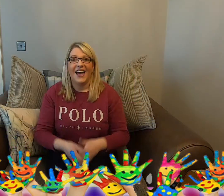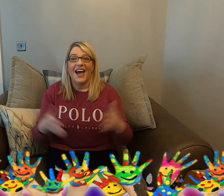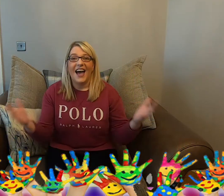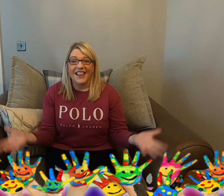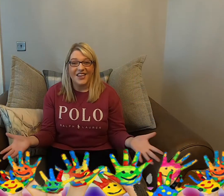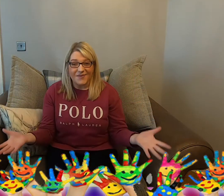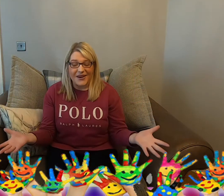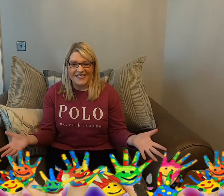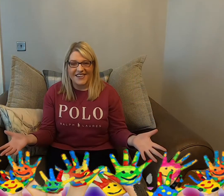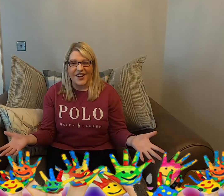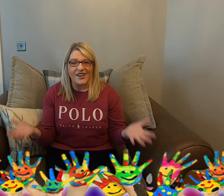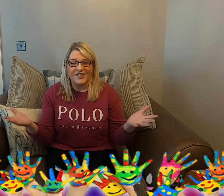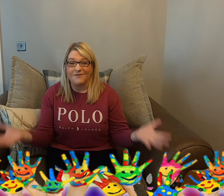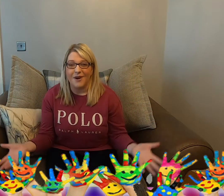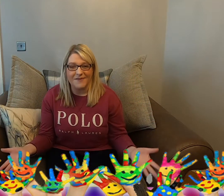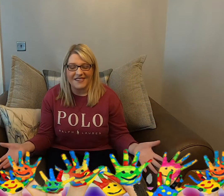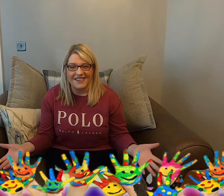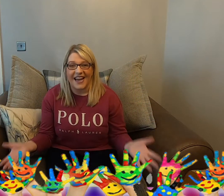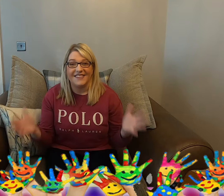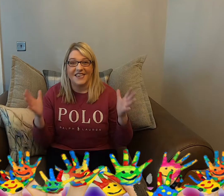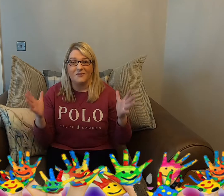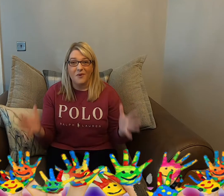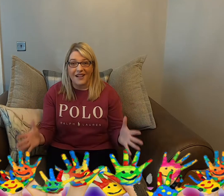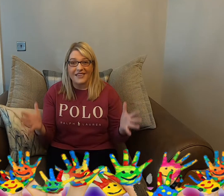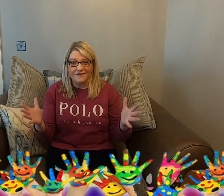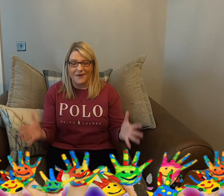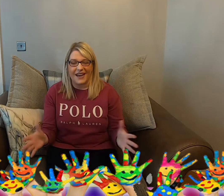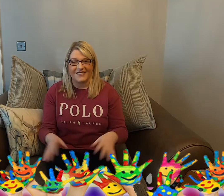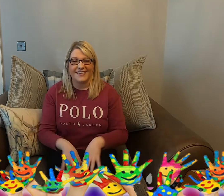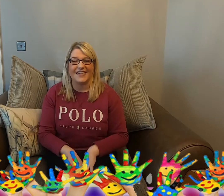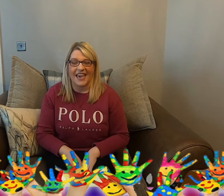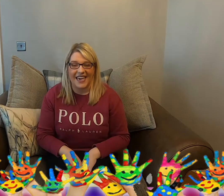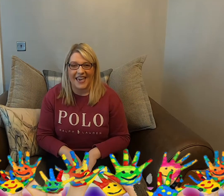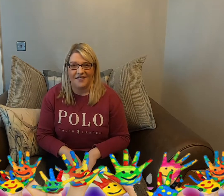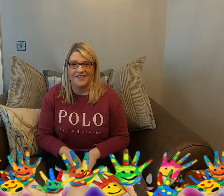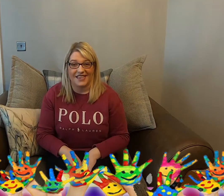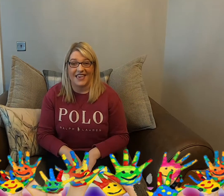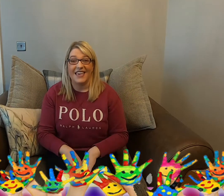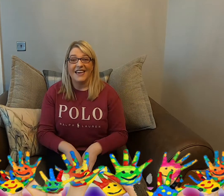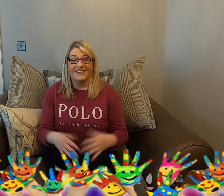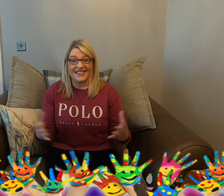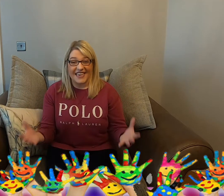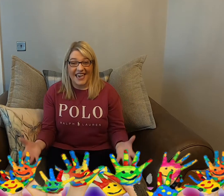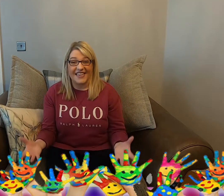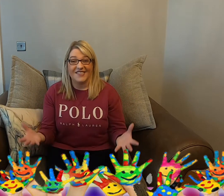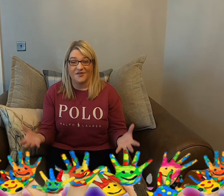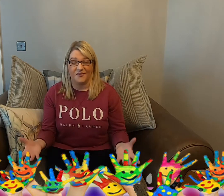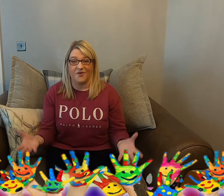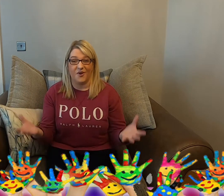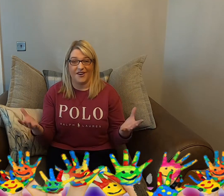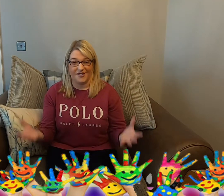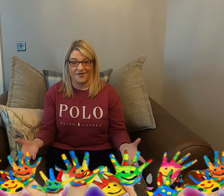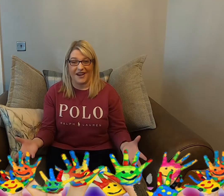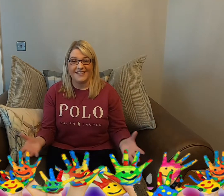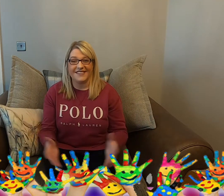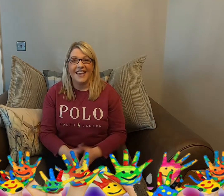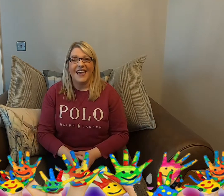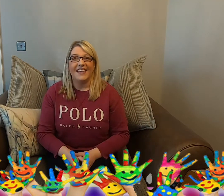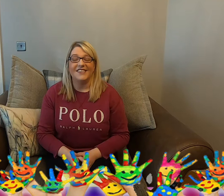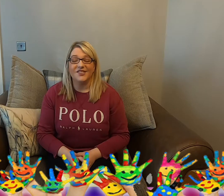Hello boys and girls, mums and dads and welcome back to KFC to Kids for Christ. It is